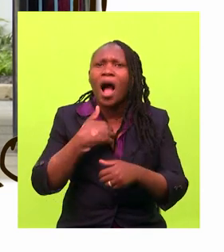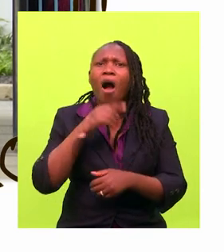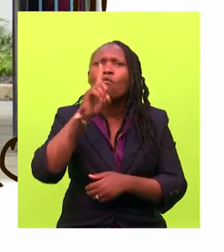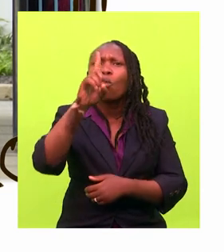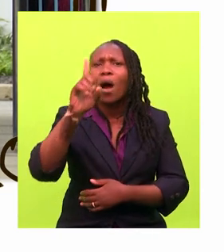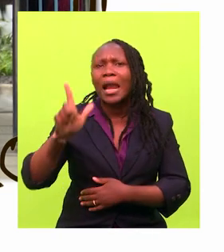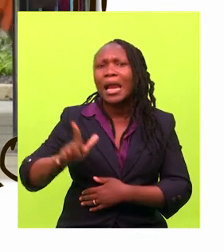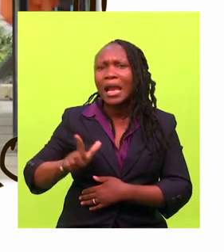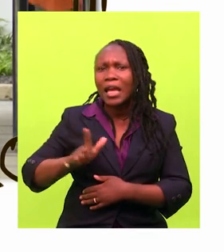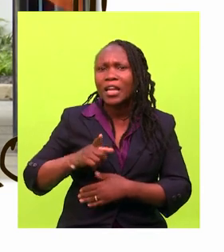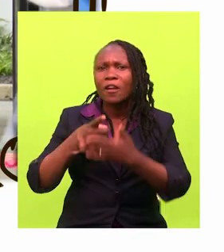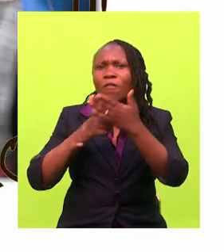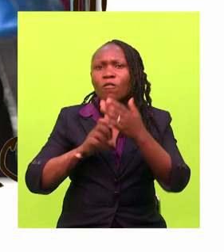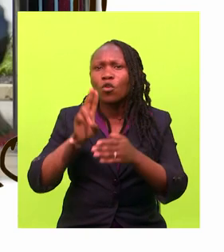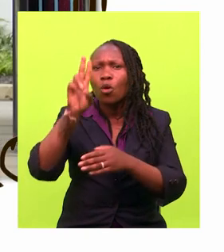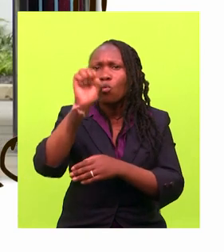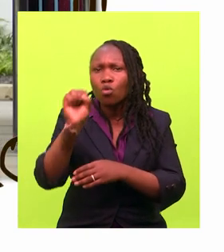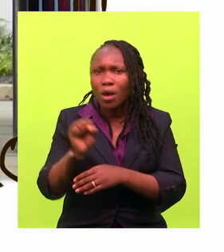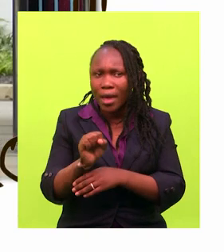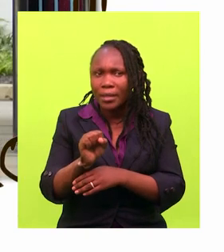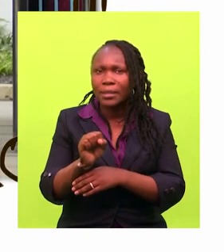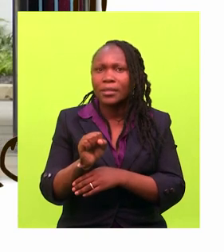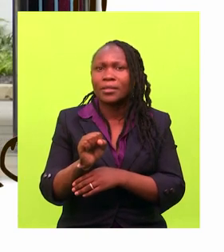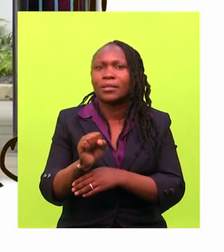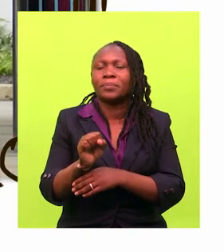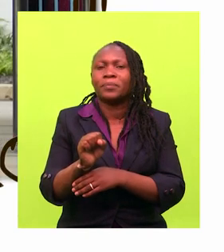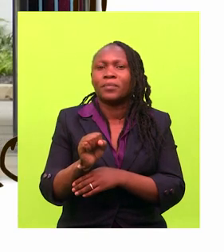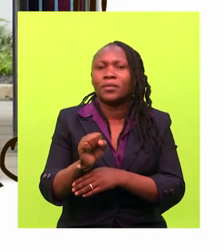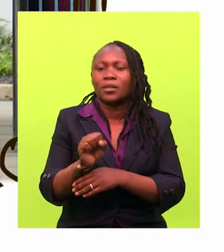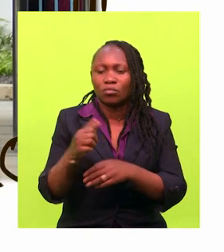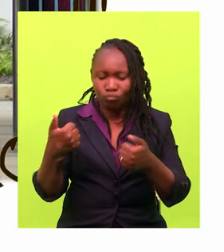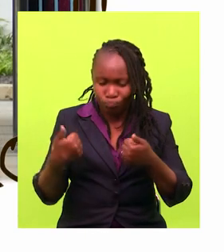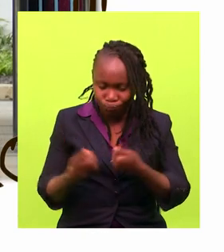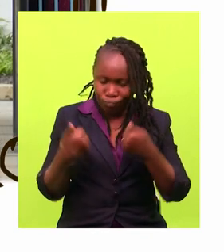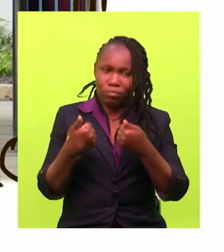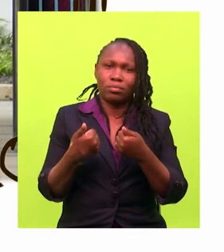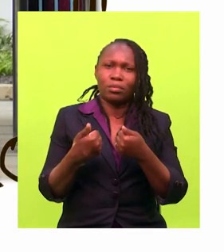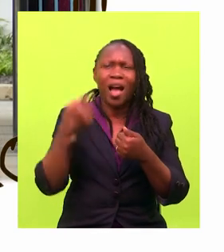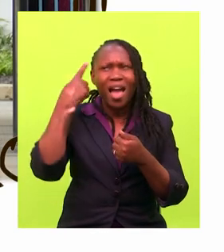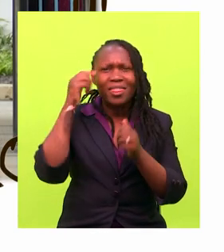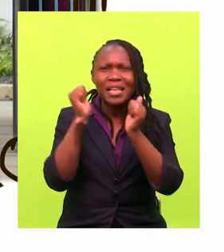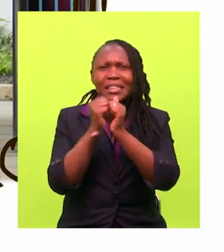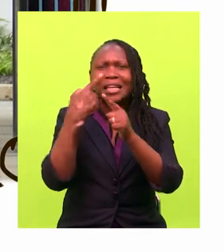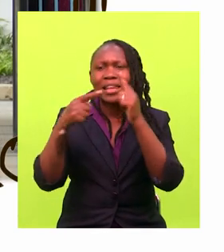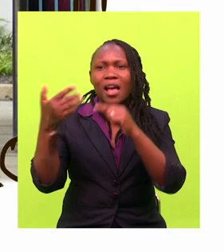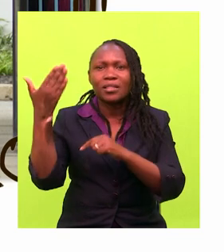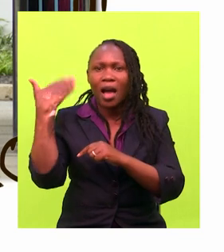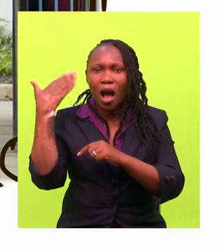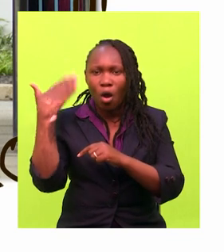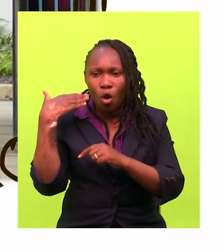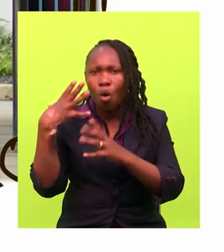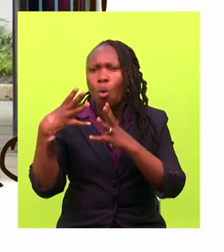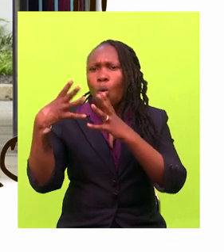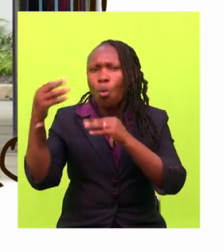There is one lady from the US, she is called Chelsea Hill, she got an accident I think 10 years ago.